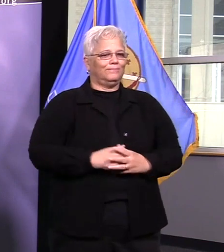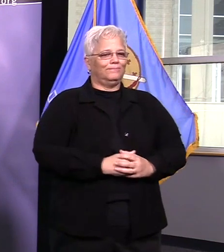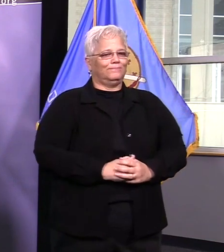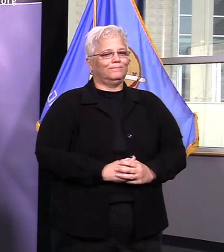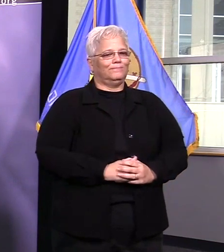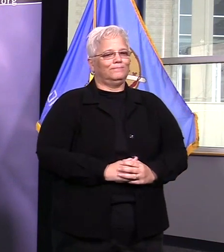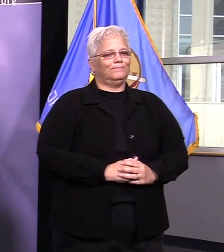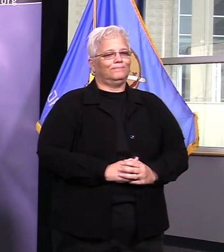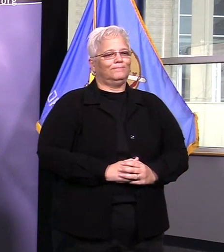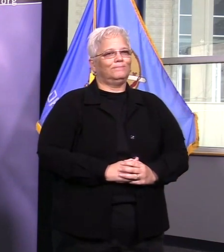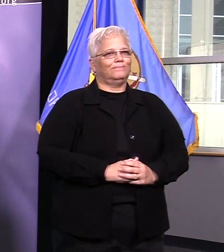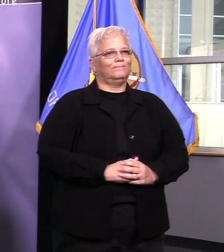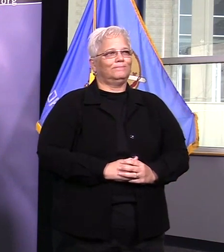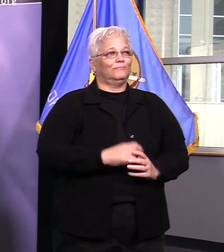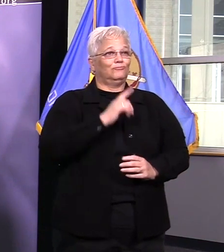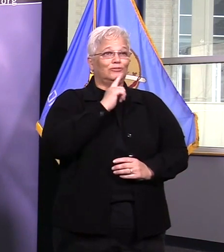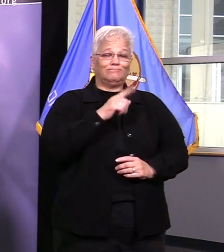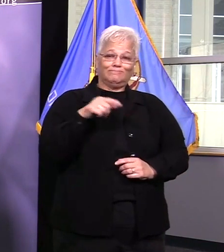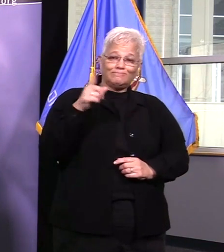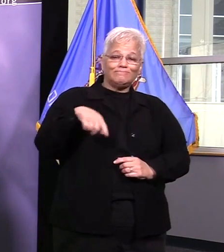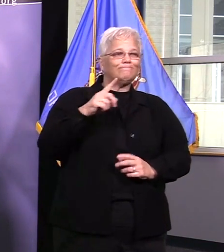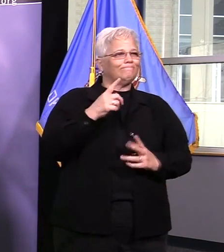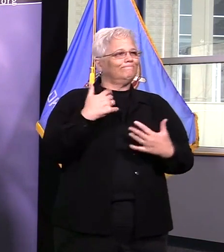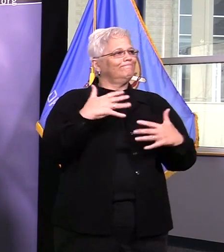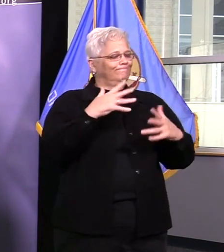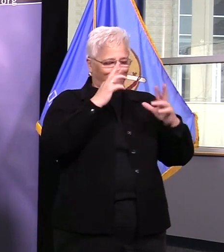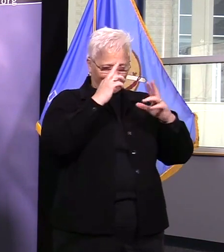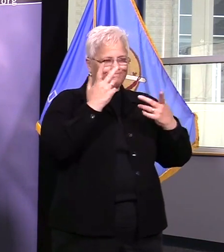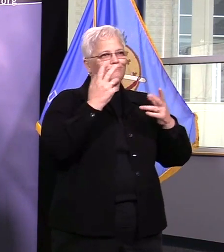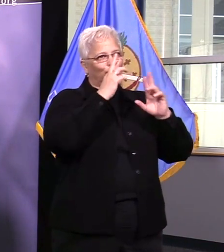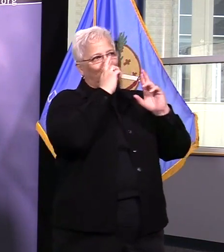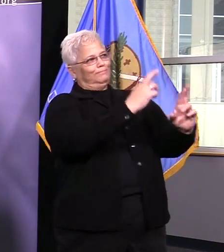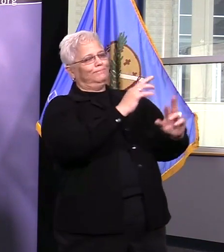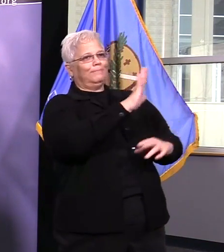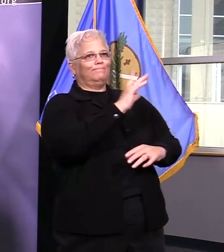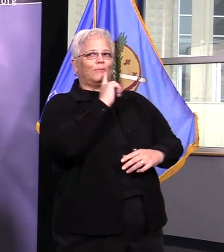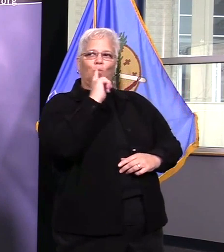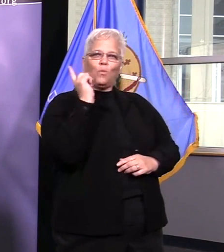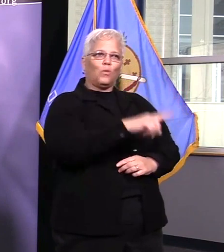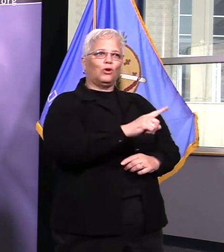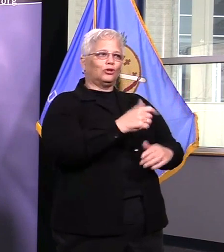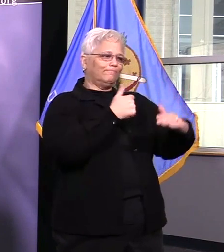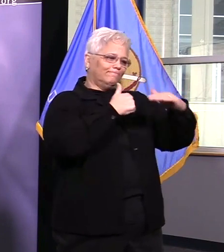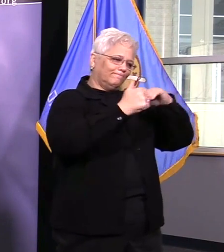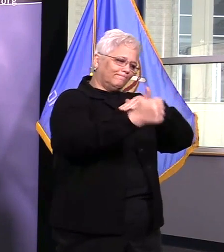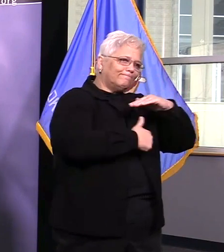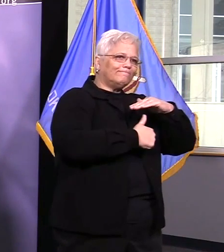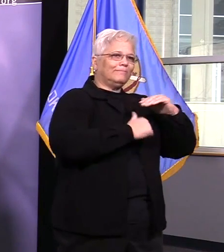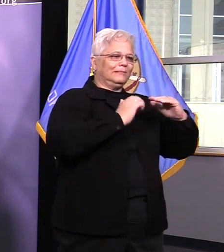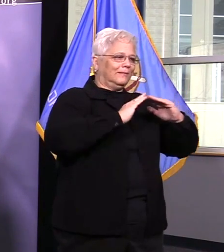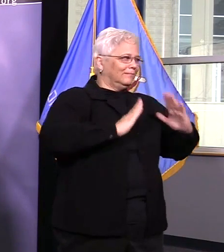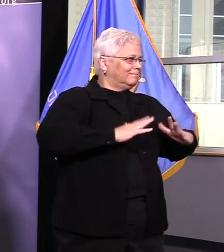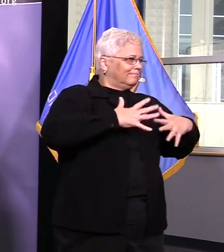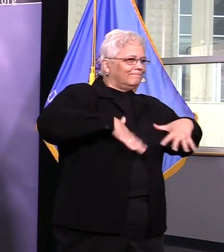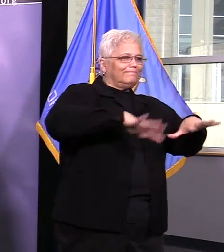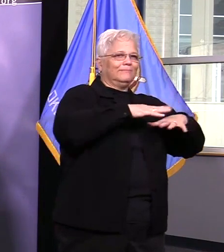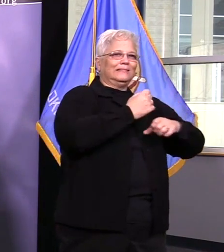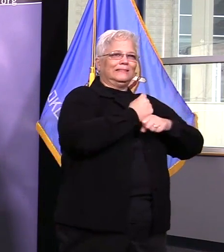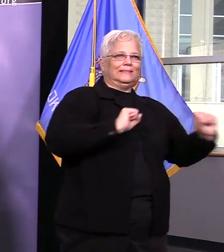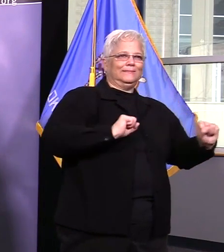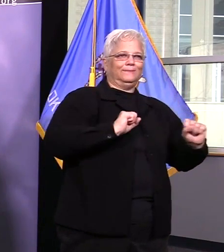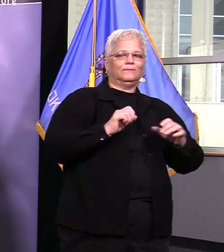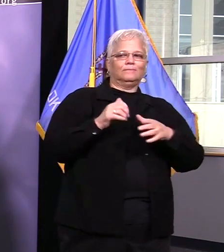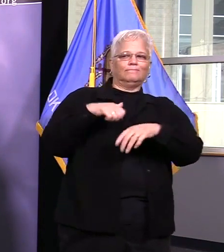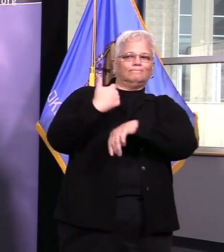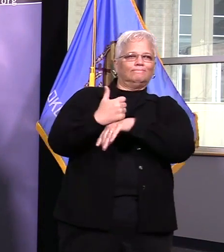of our fellow Oklahomans ahead of anything else. It makes all the difference in the world when